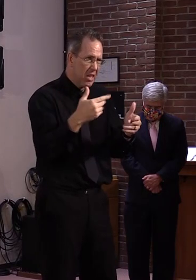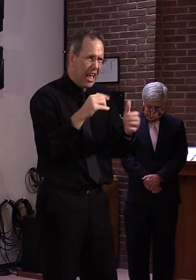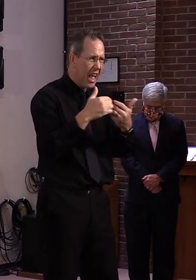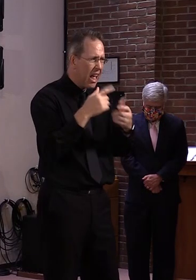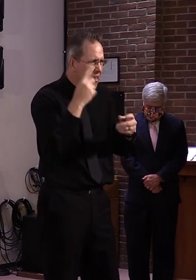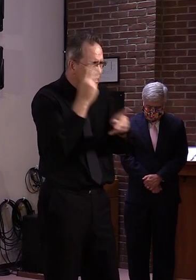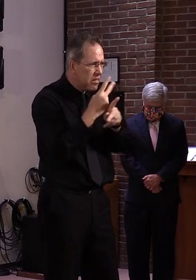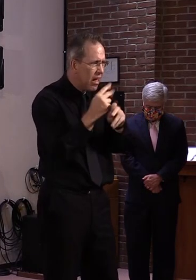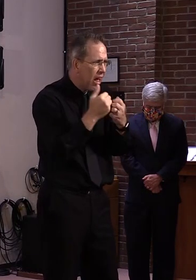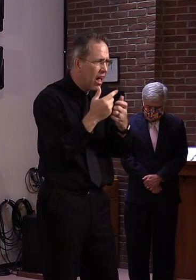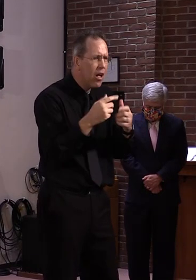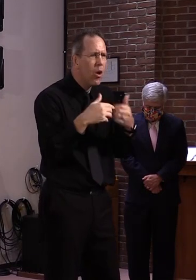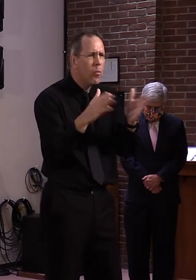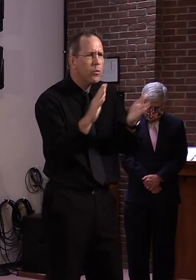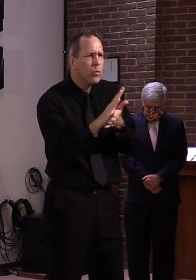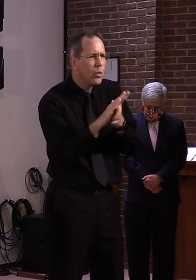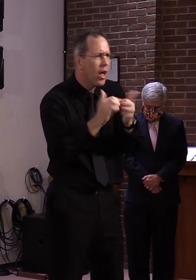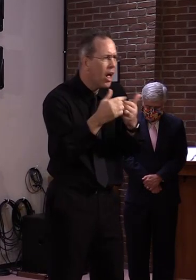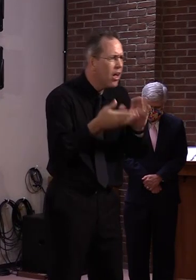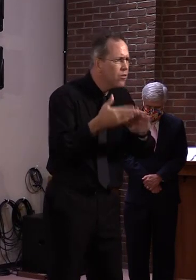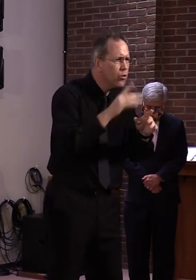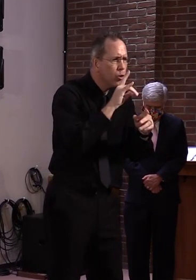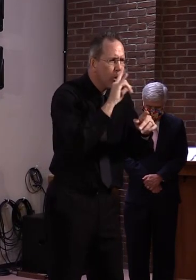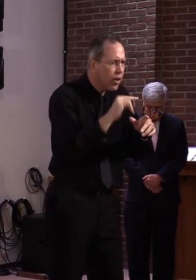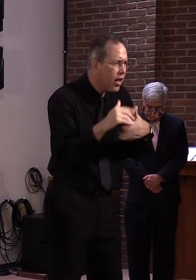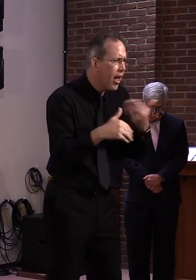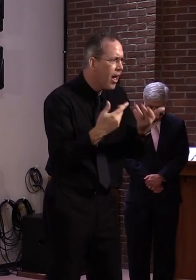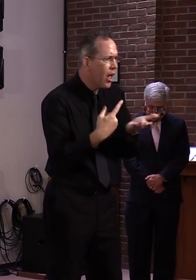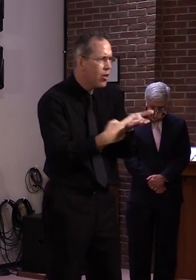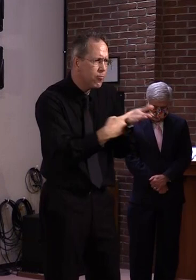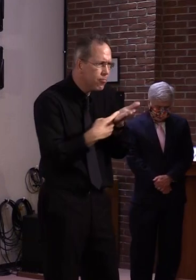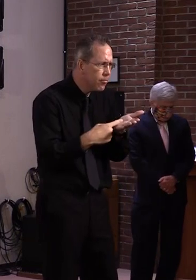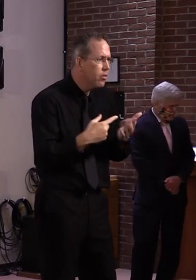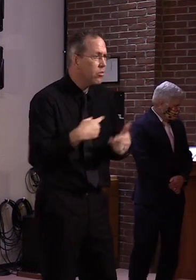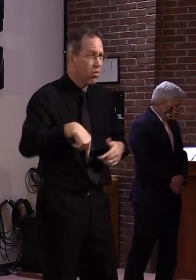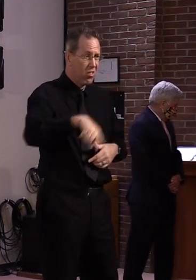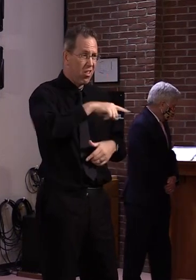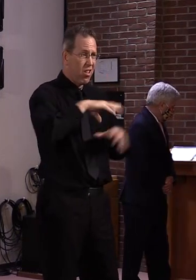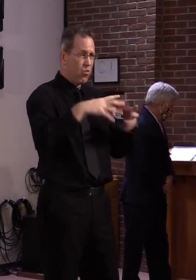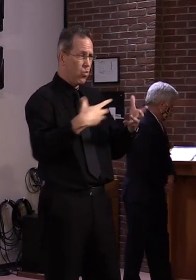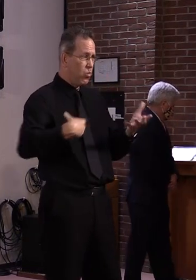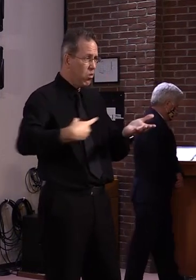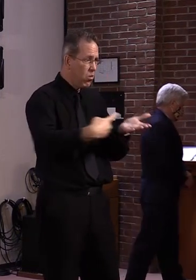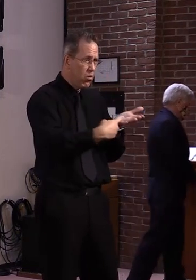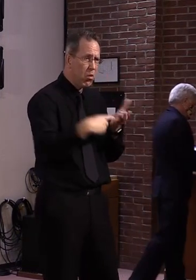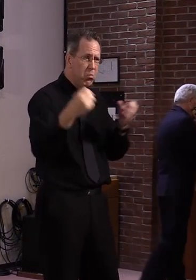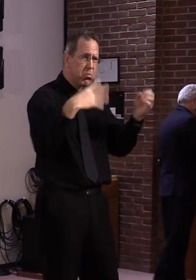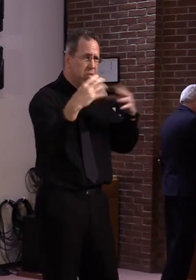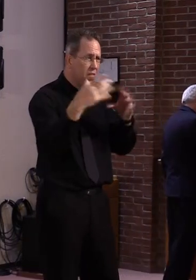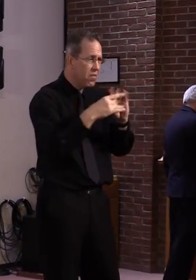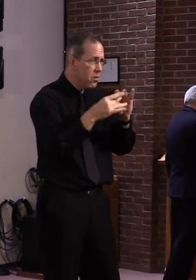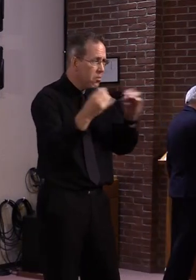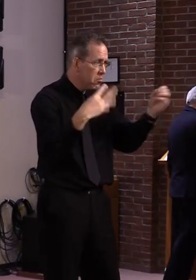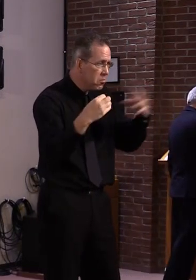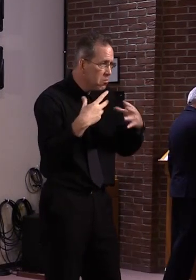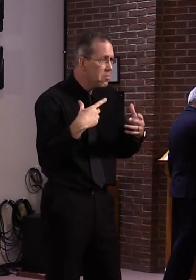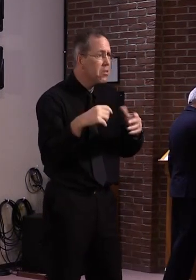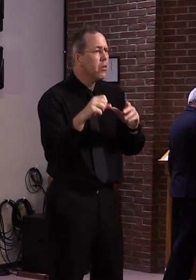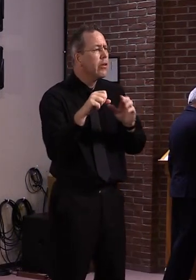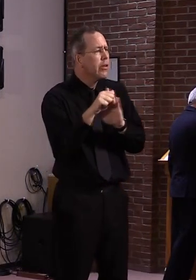I think the guidance has stood up very well, both from state review and national review. It's considered high quality,